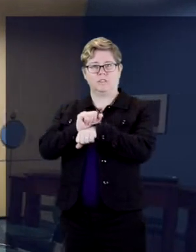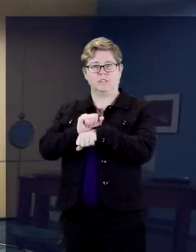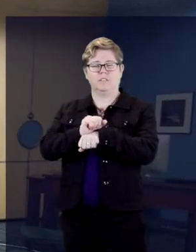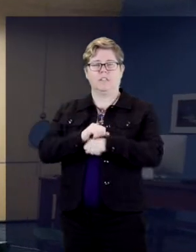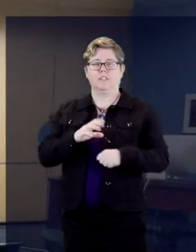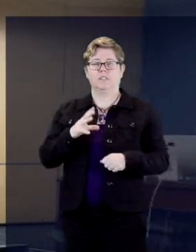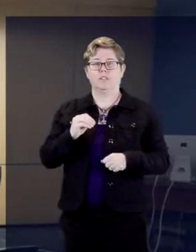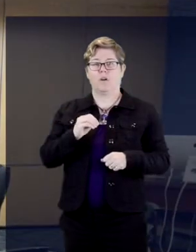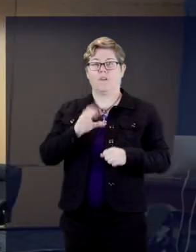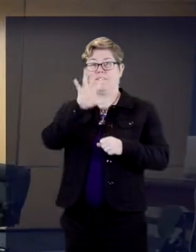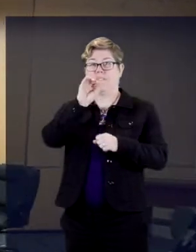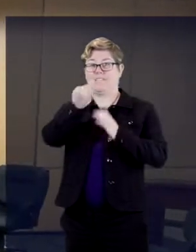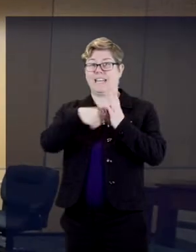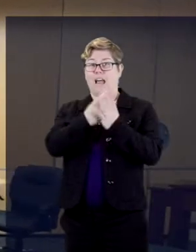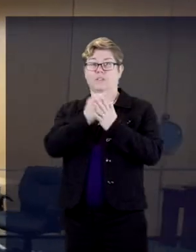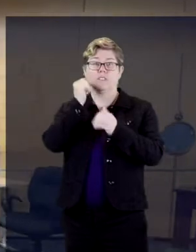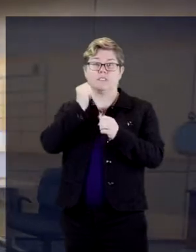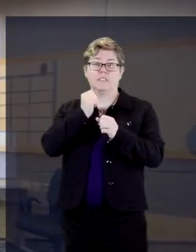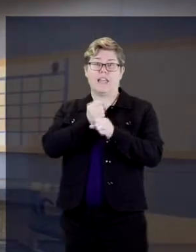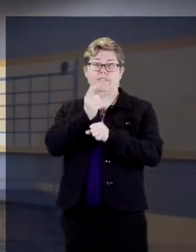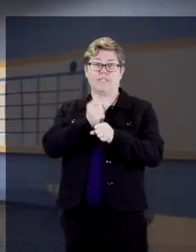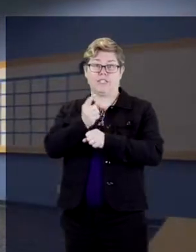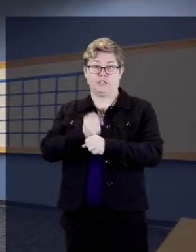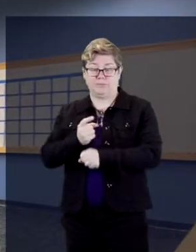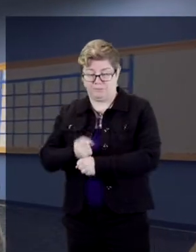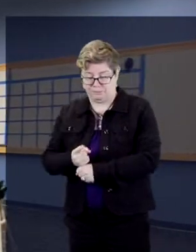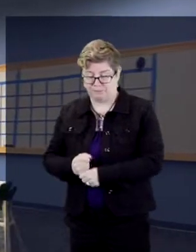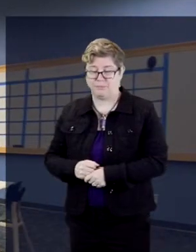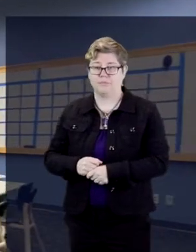work, which is about 50.